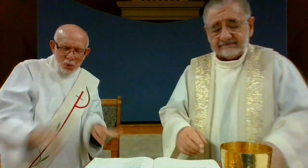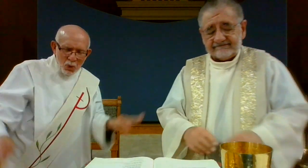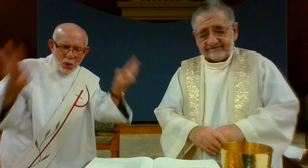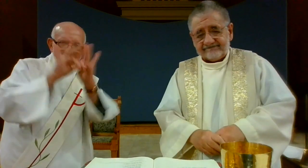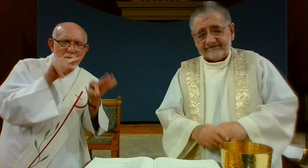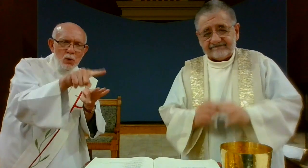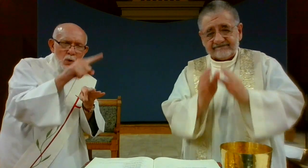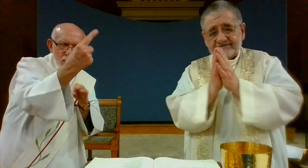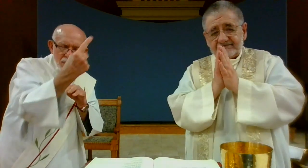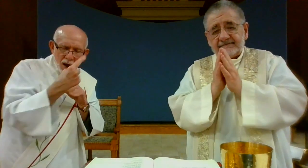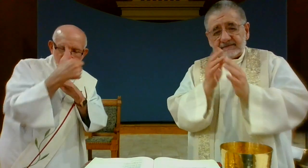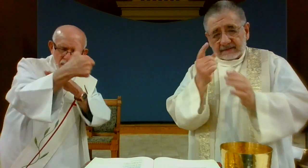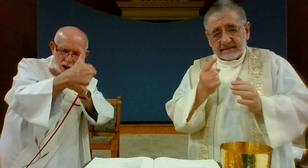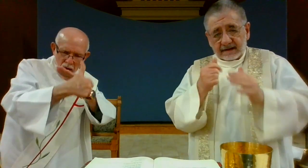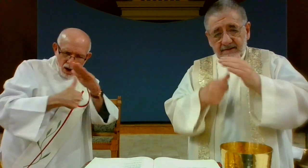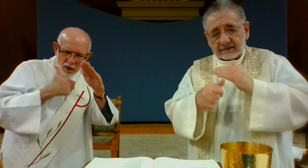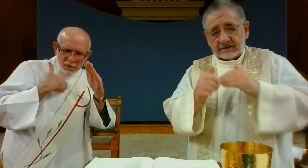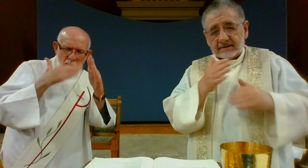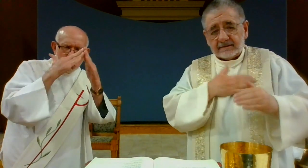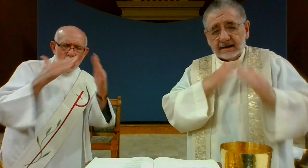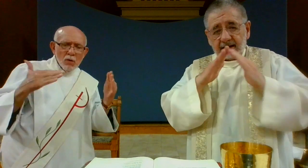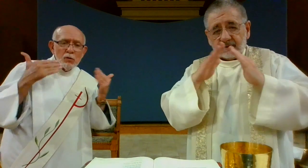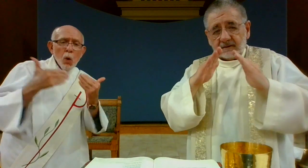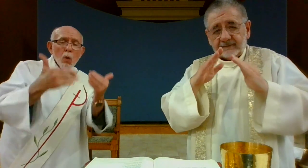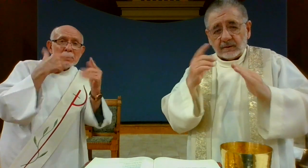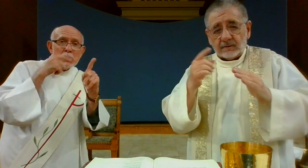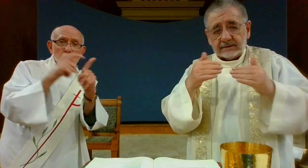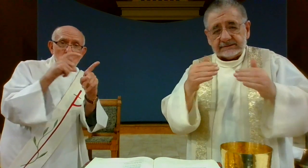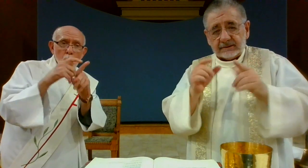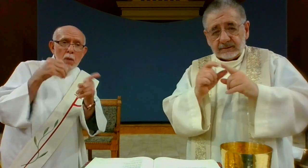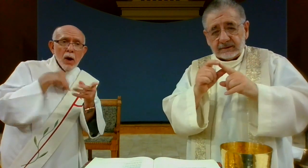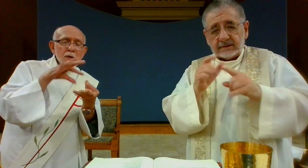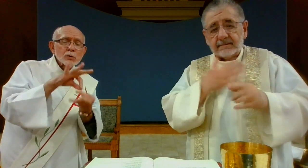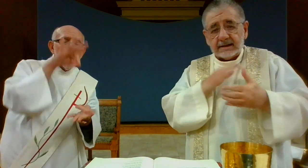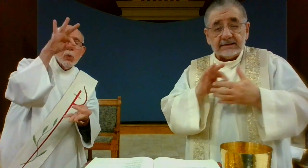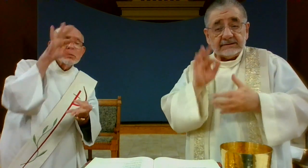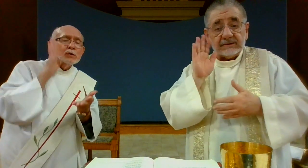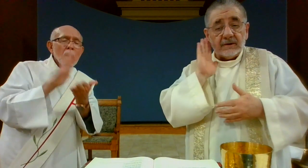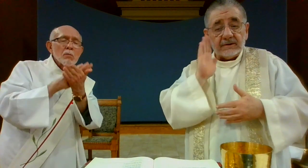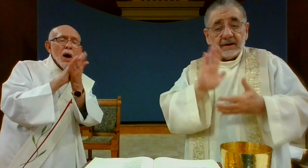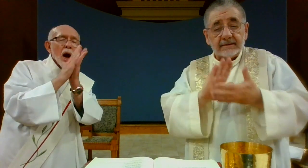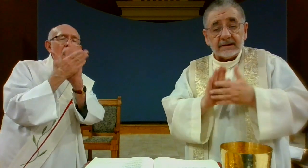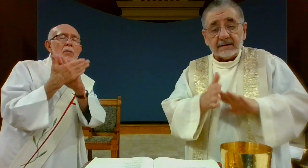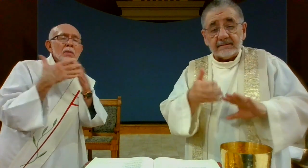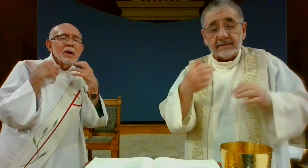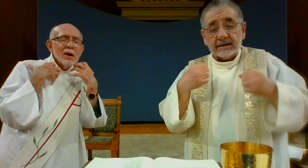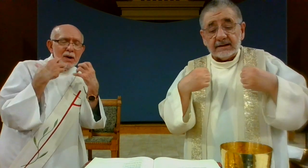Lord, I am not worthy that you should enter under my roof But only say the word and my soul shall be healed